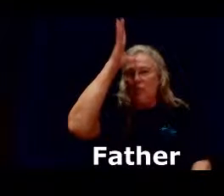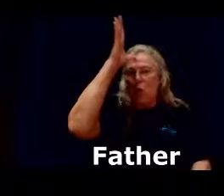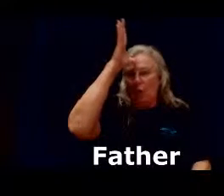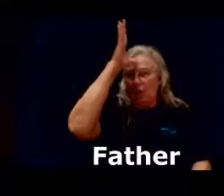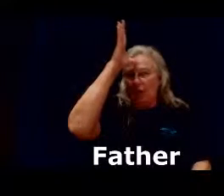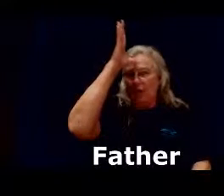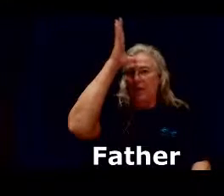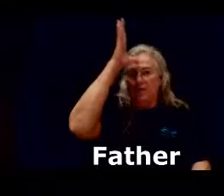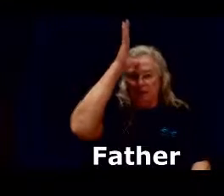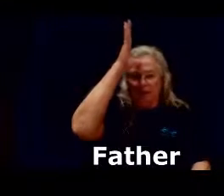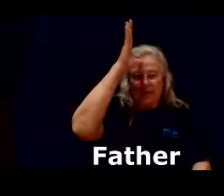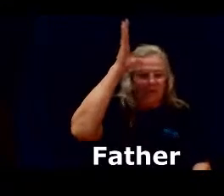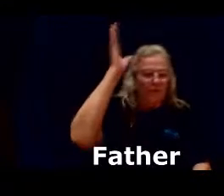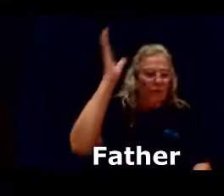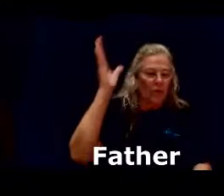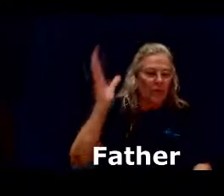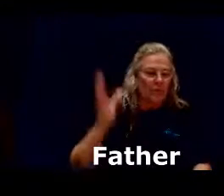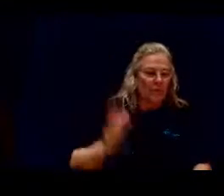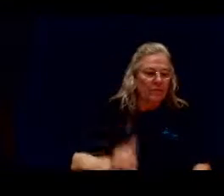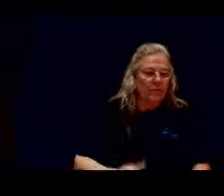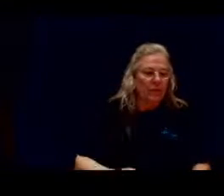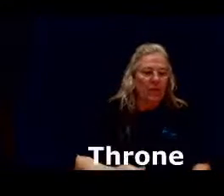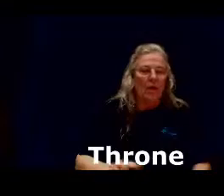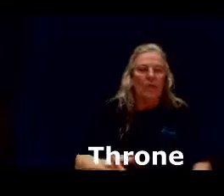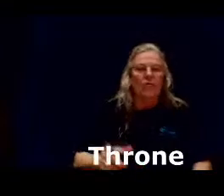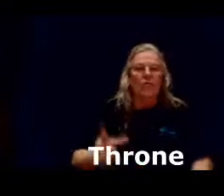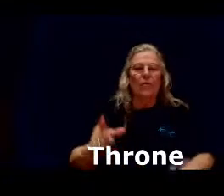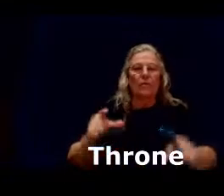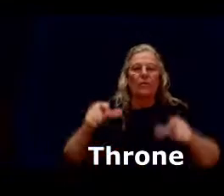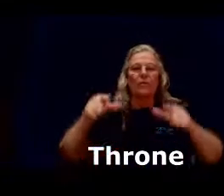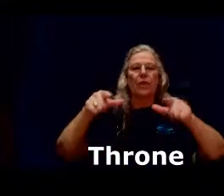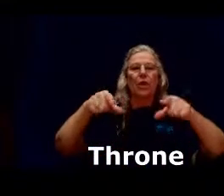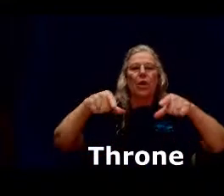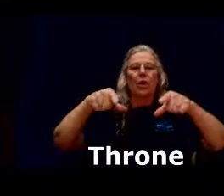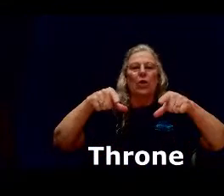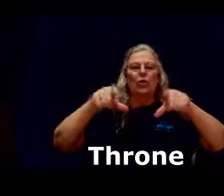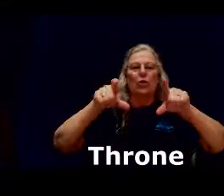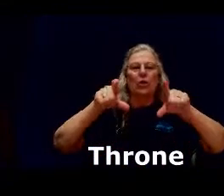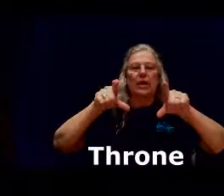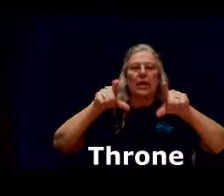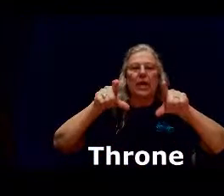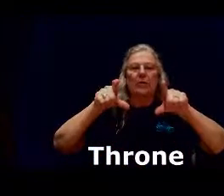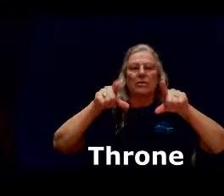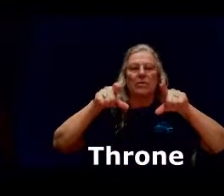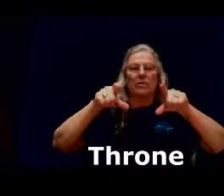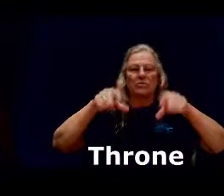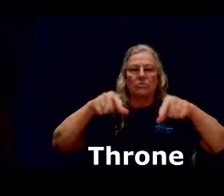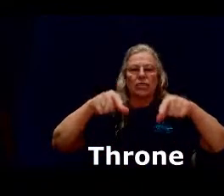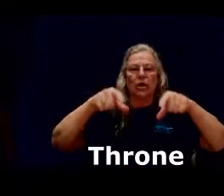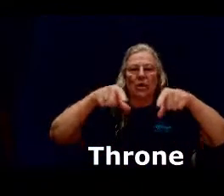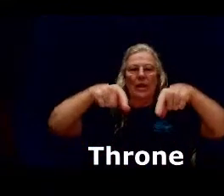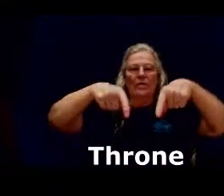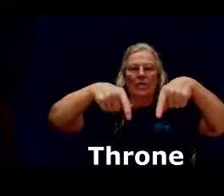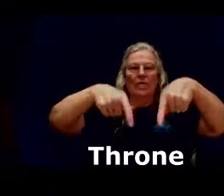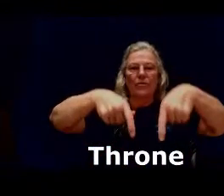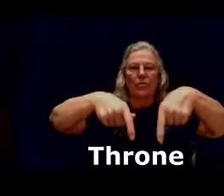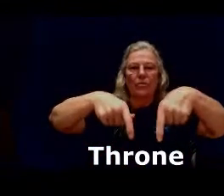open hand thumb against the forehead throne you're looking at the chair legs of the throne